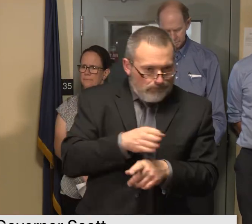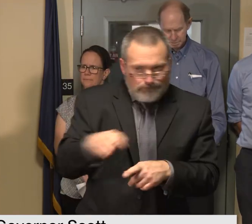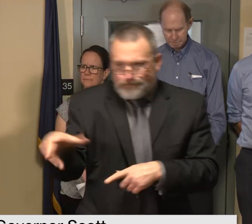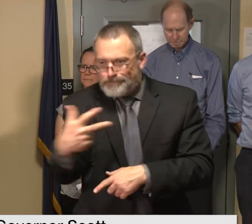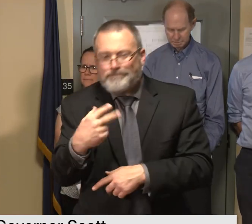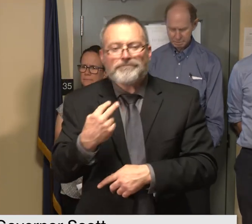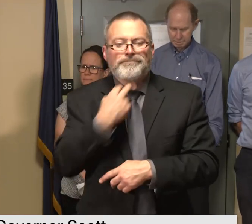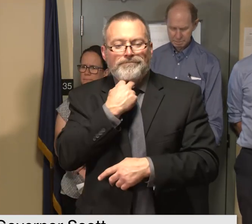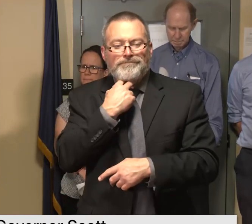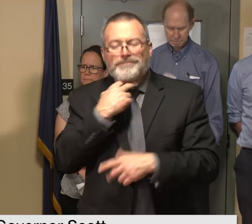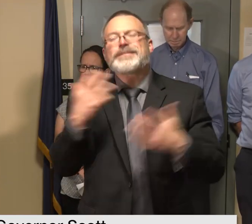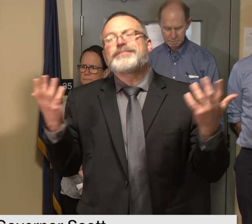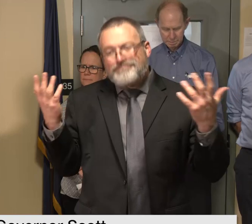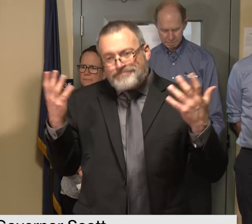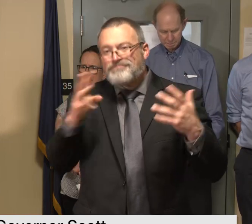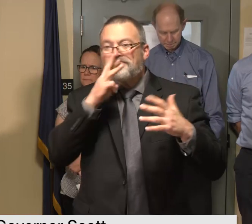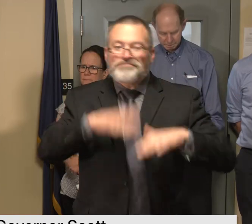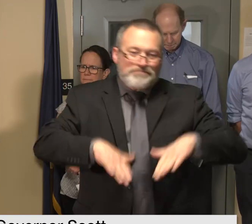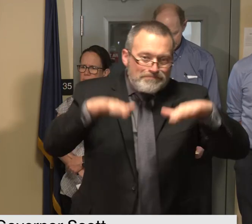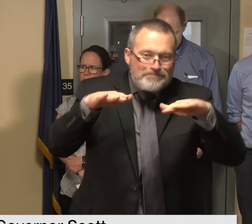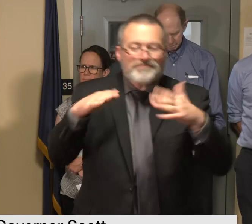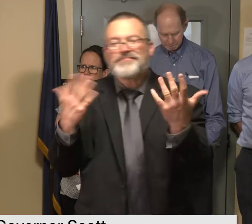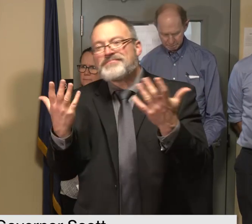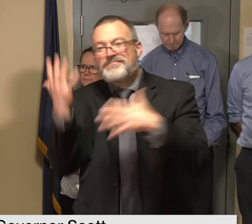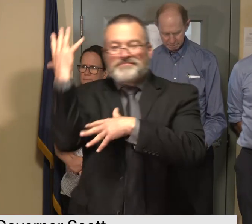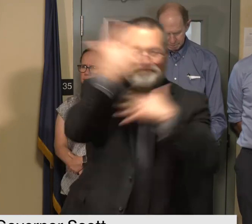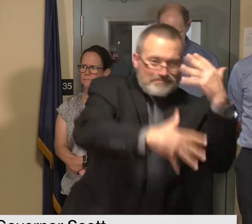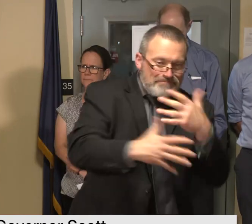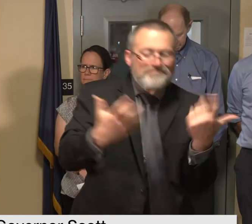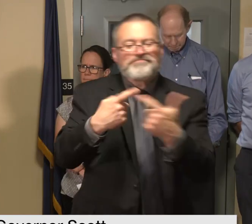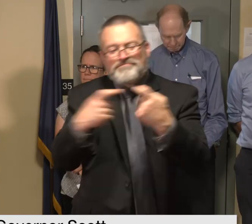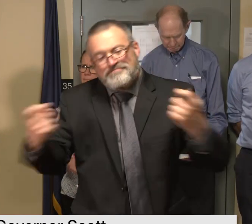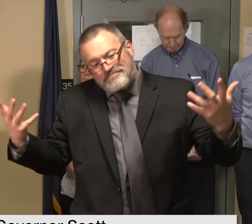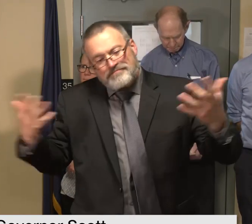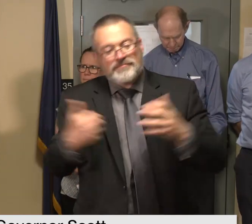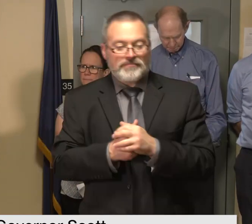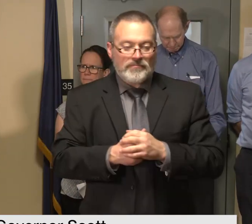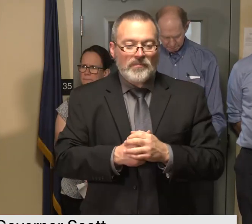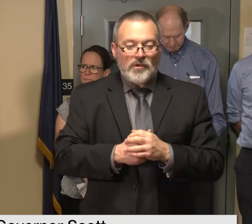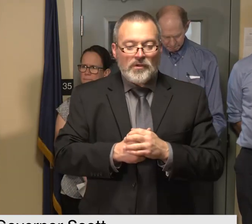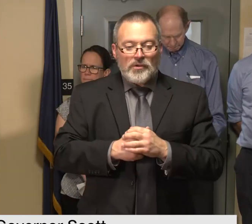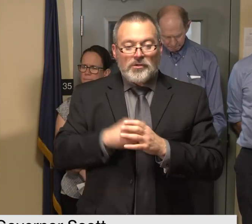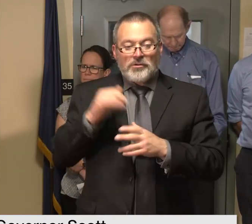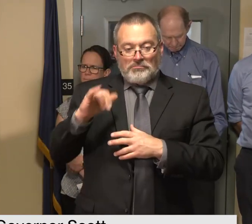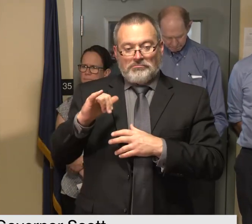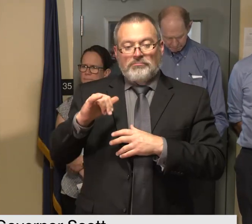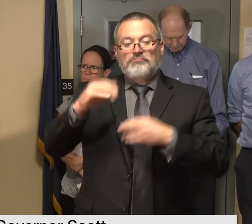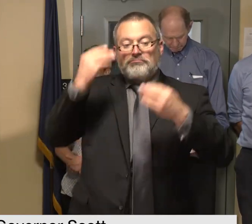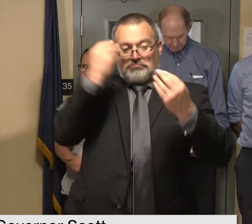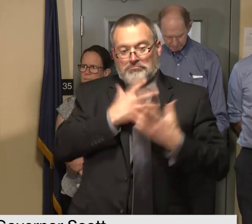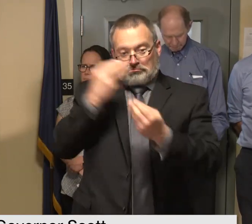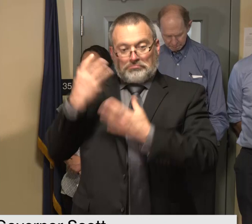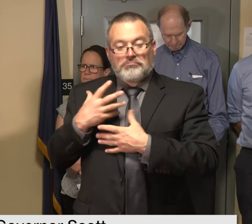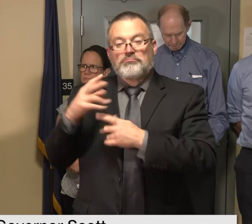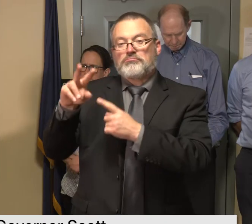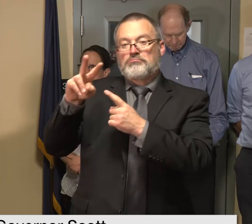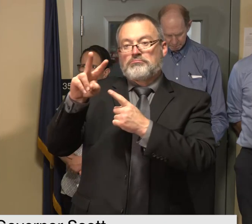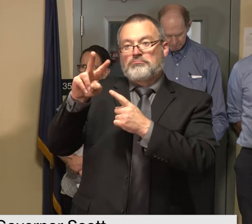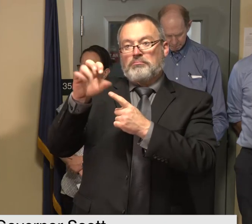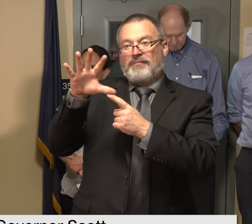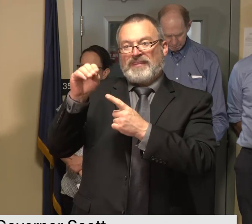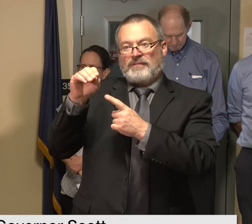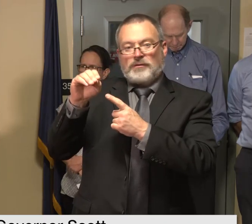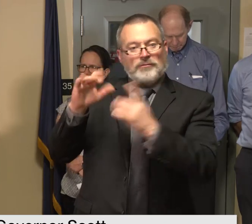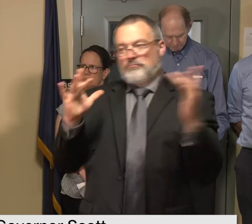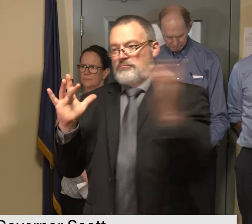roads as of this morning we have had 250 reports of damage to 2-1-1 we